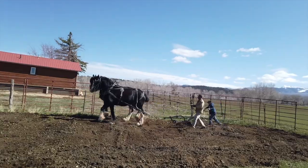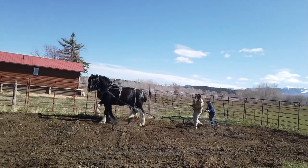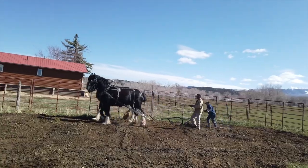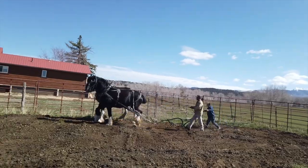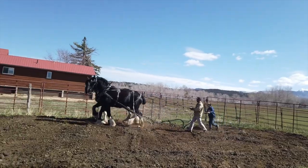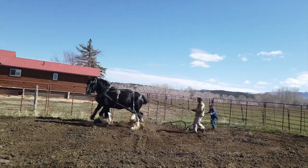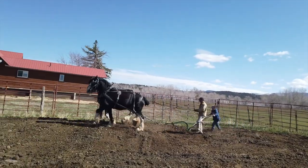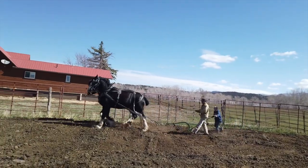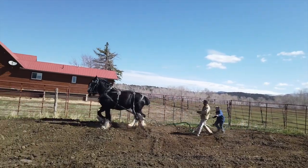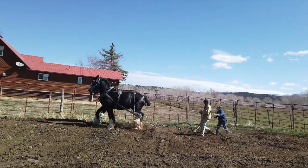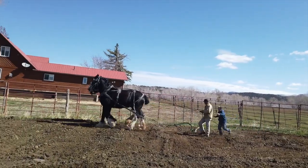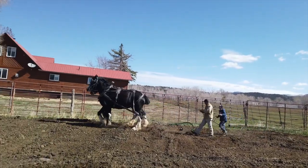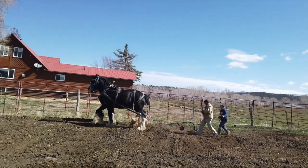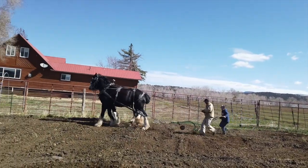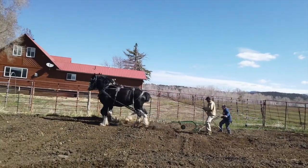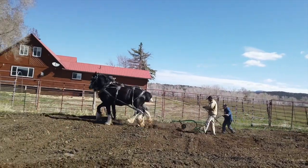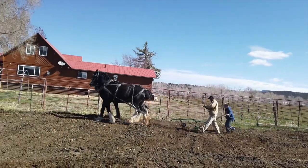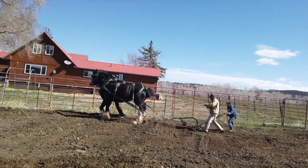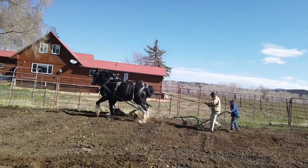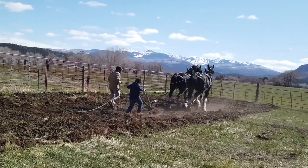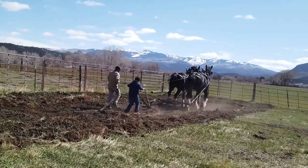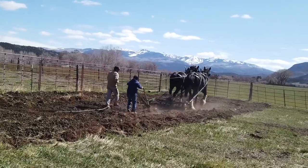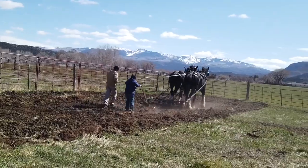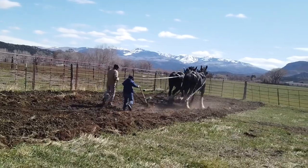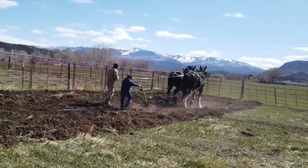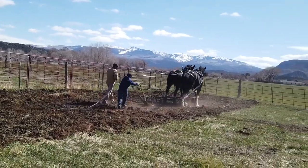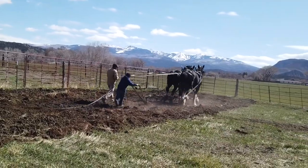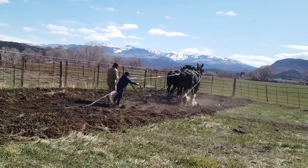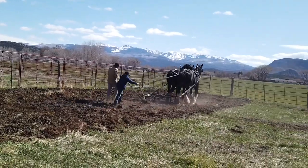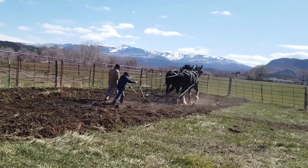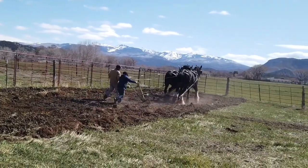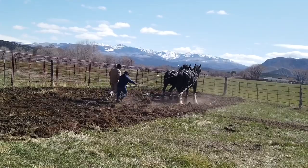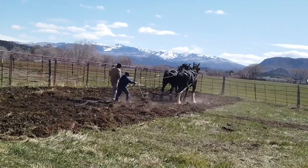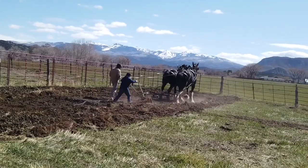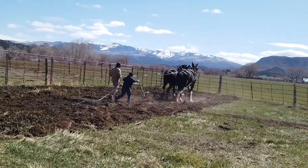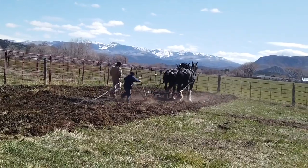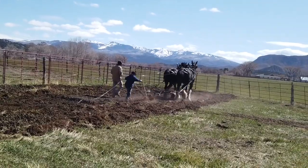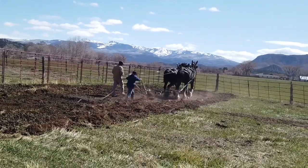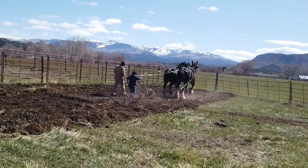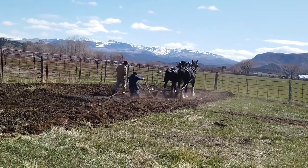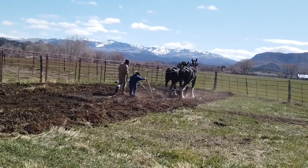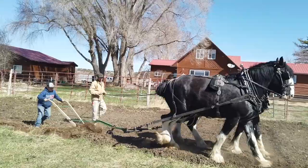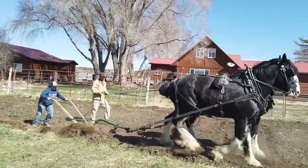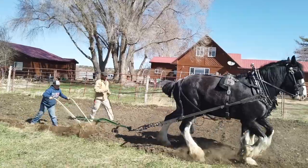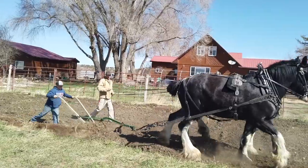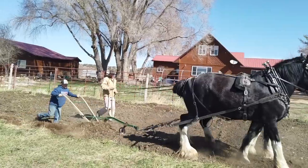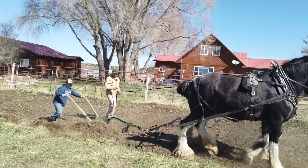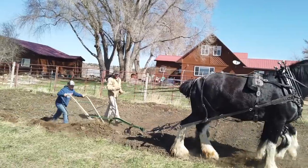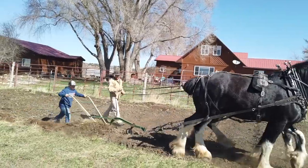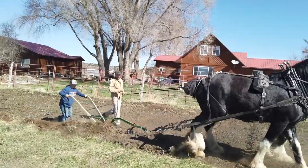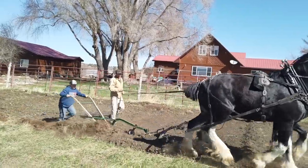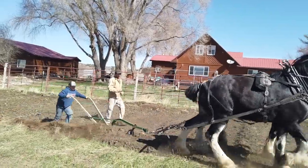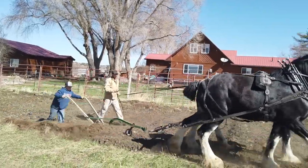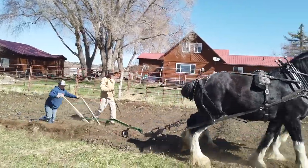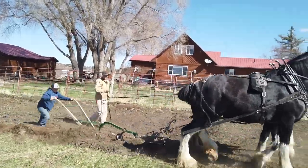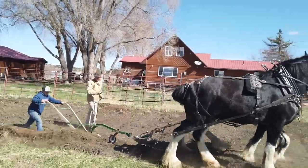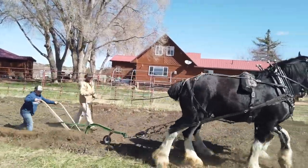you've never done but if you practice an activity long enough your brain learns how to do it that's how